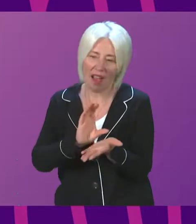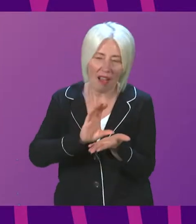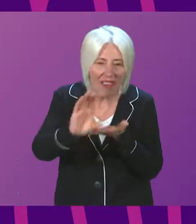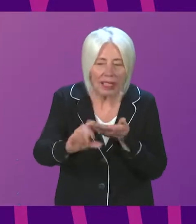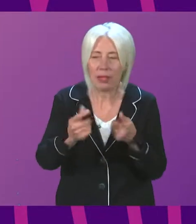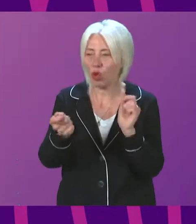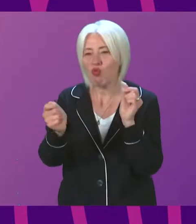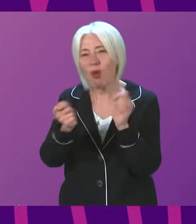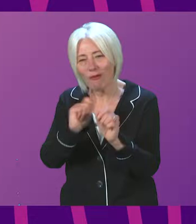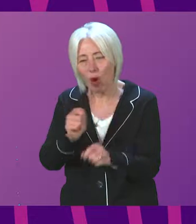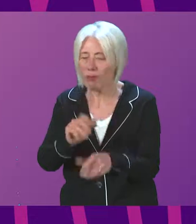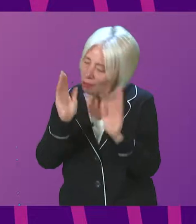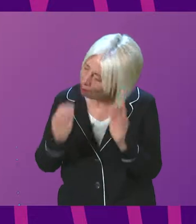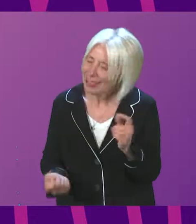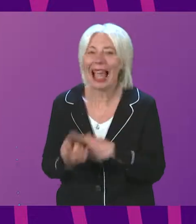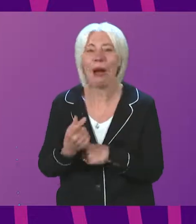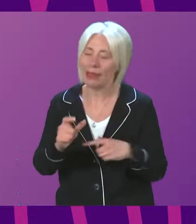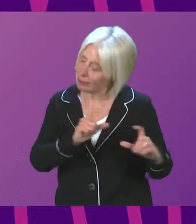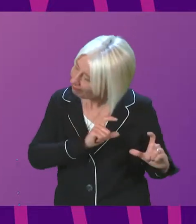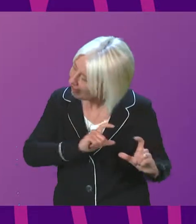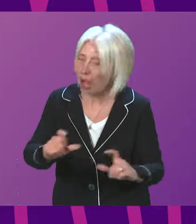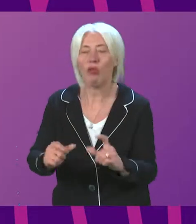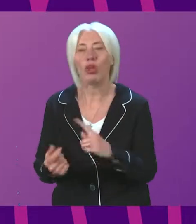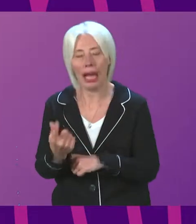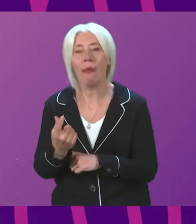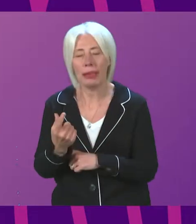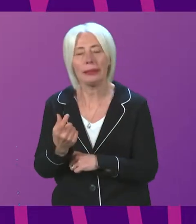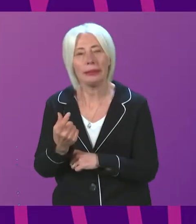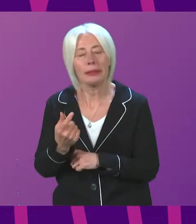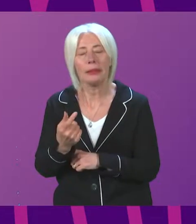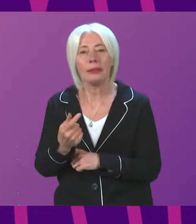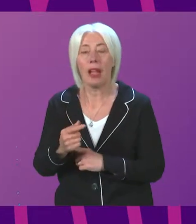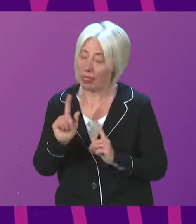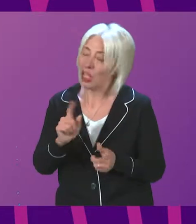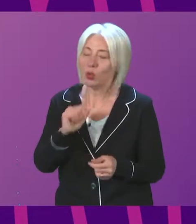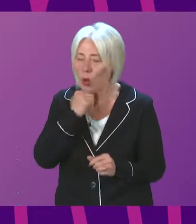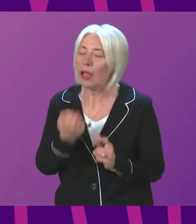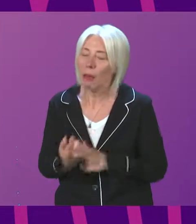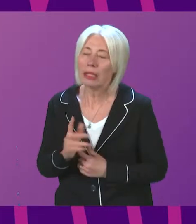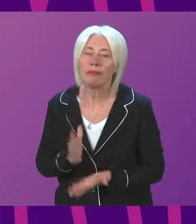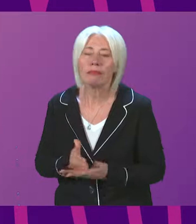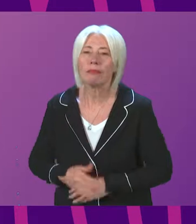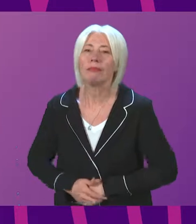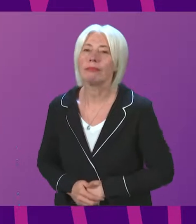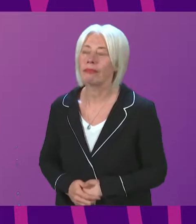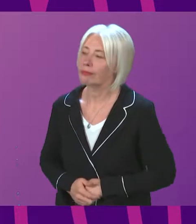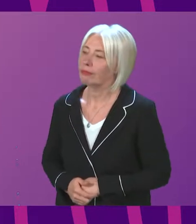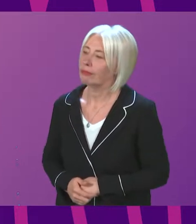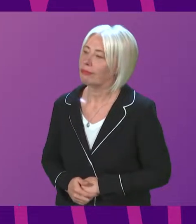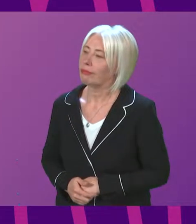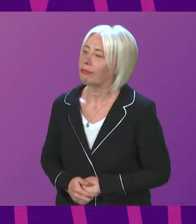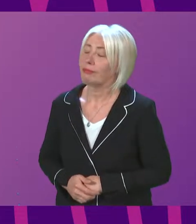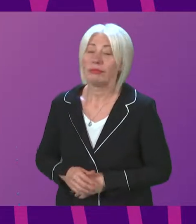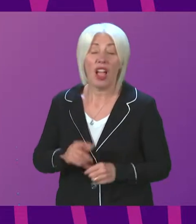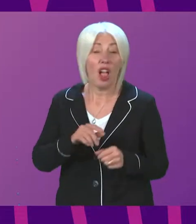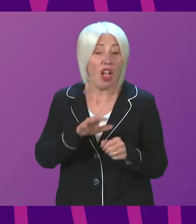talking about today here happen and continue. And that's exactly what the case will be. Anna Sarwar. The two cases I've cited are not